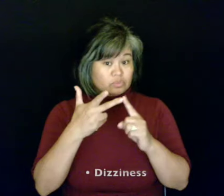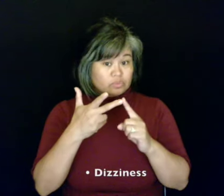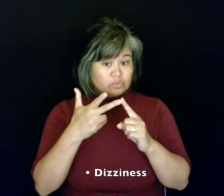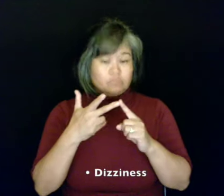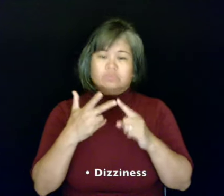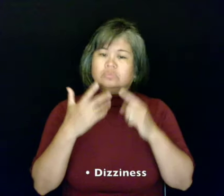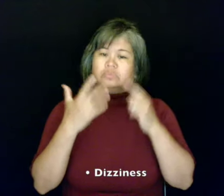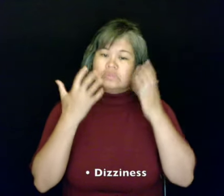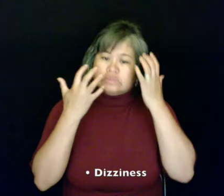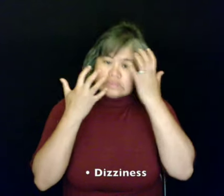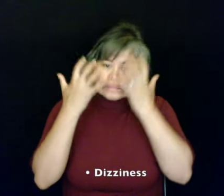Dizziness.